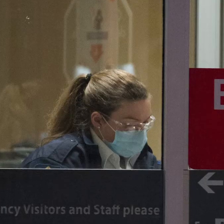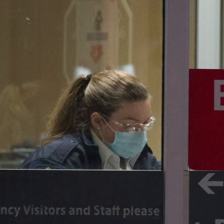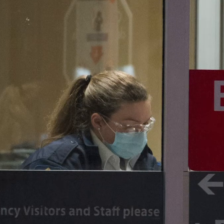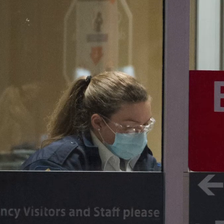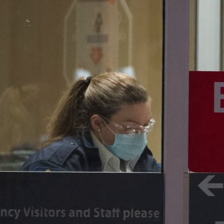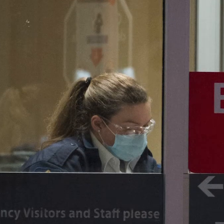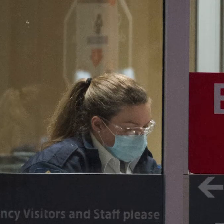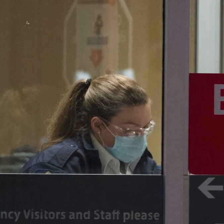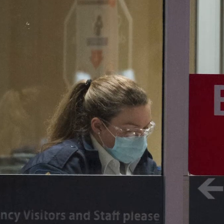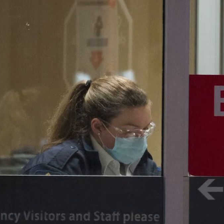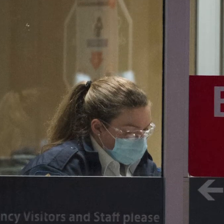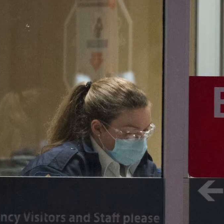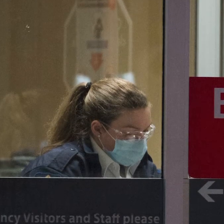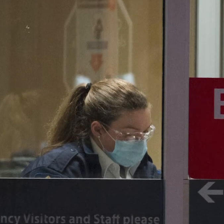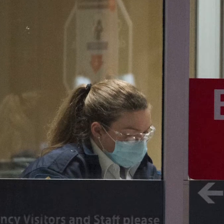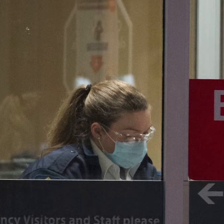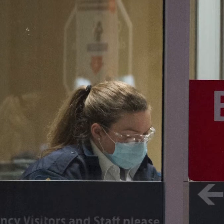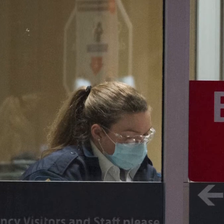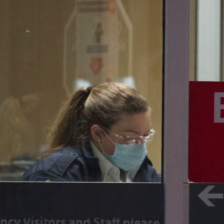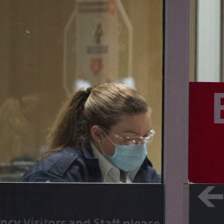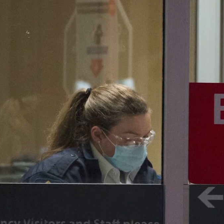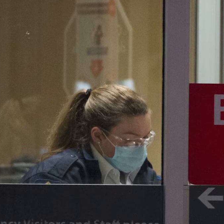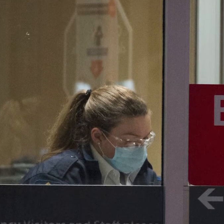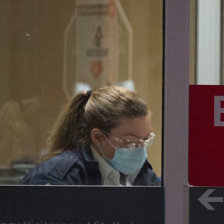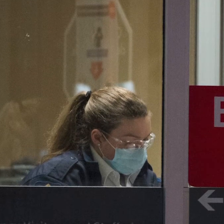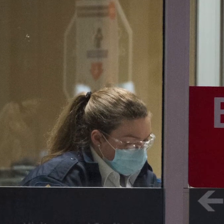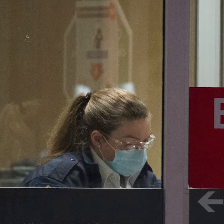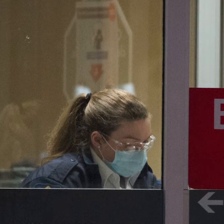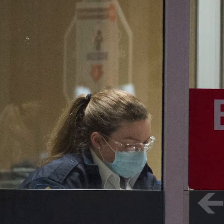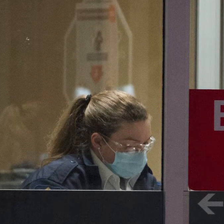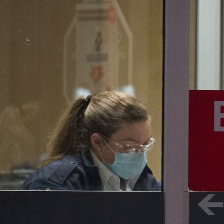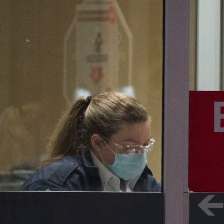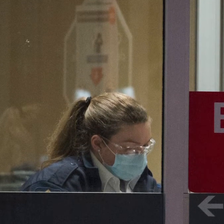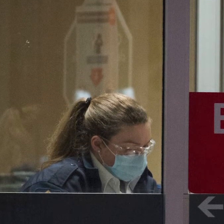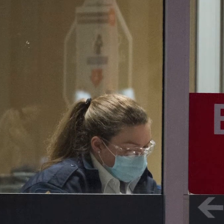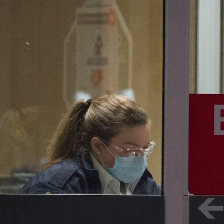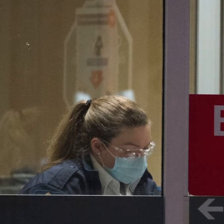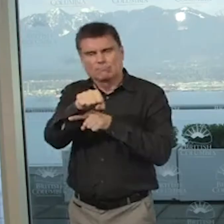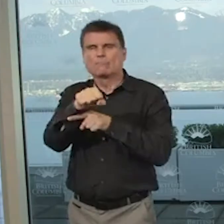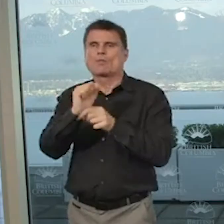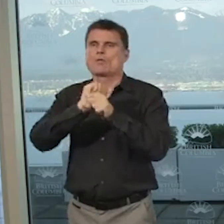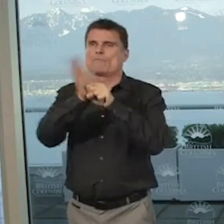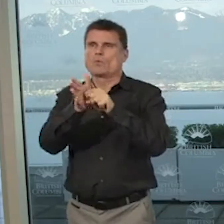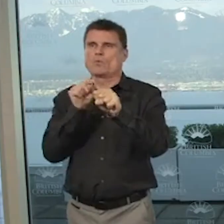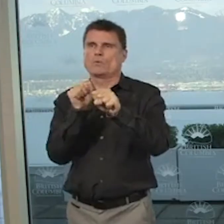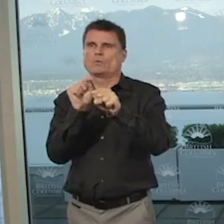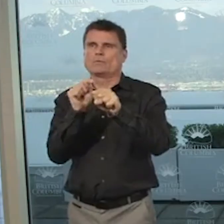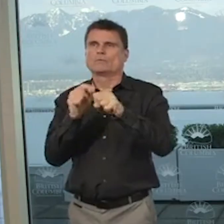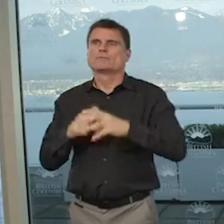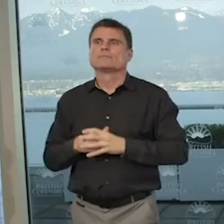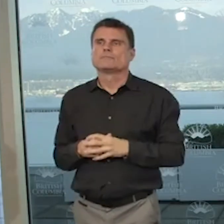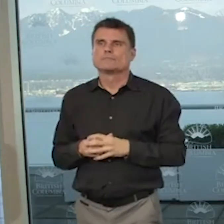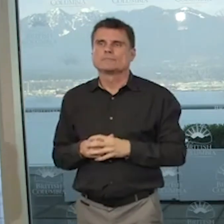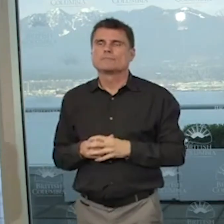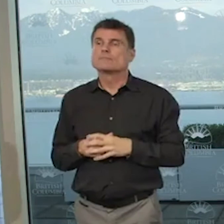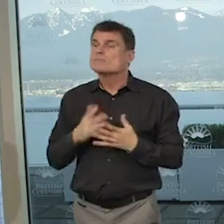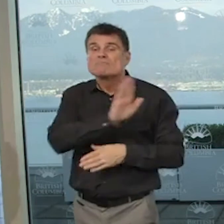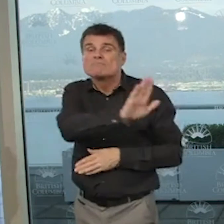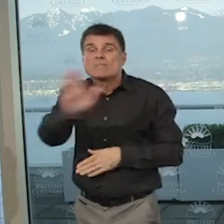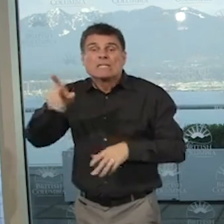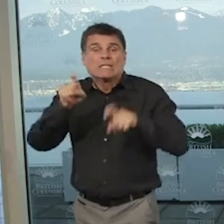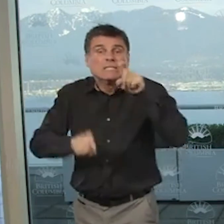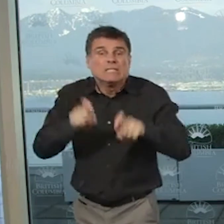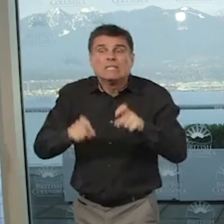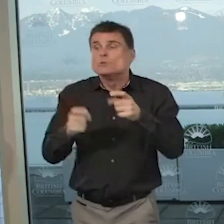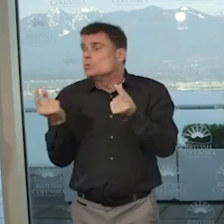outside as well. We know that different people have different needs and responsibilities in their lives, but what we're saying is pretty clear.